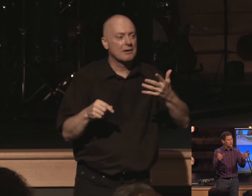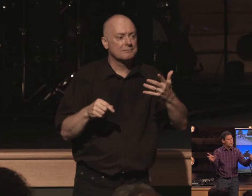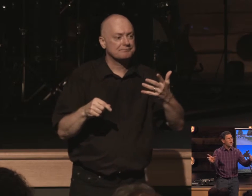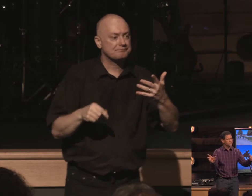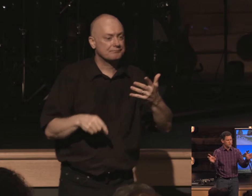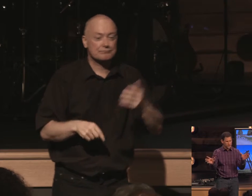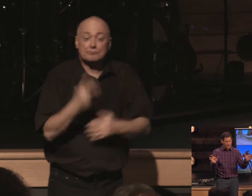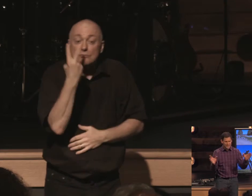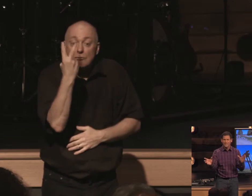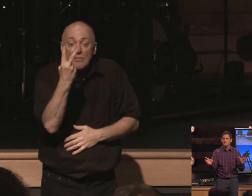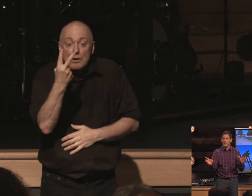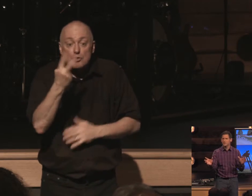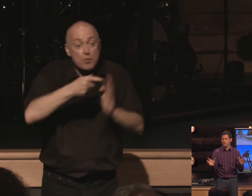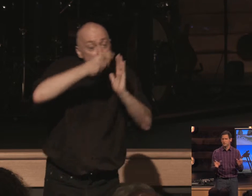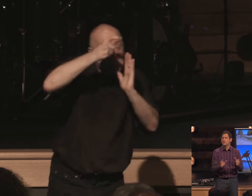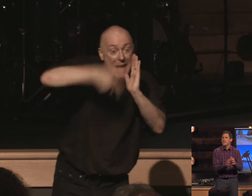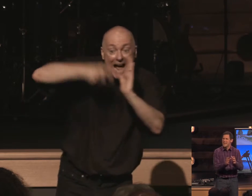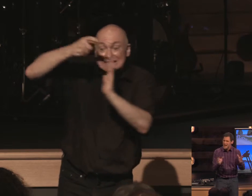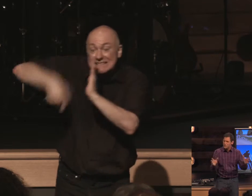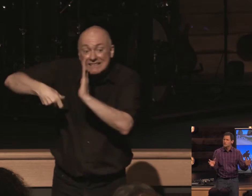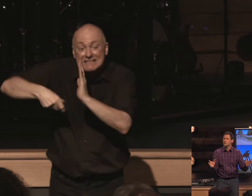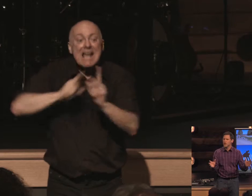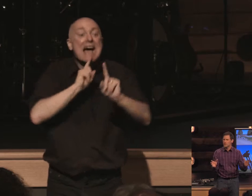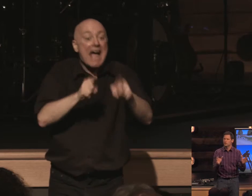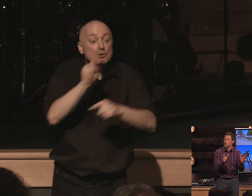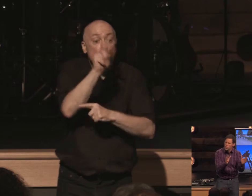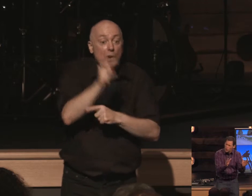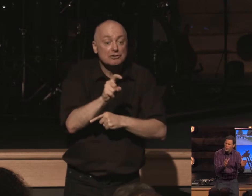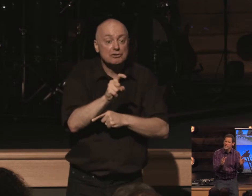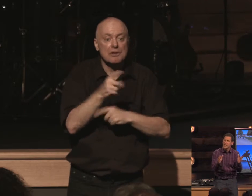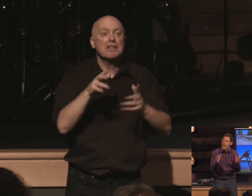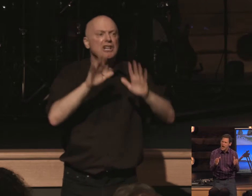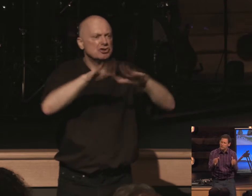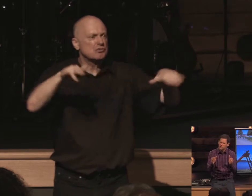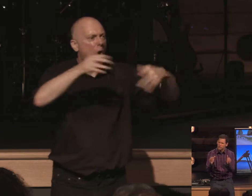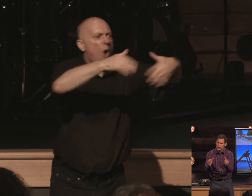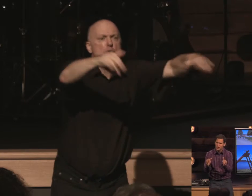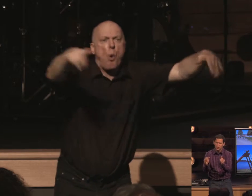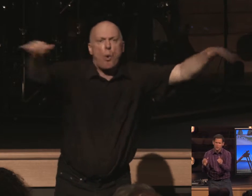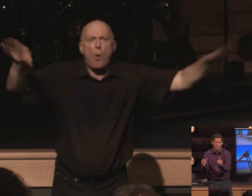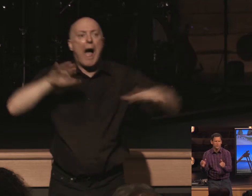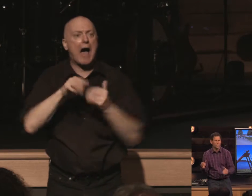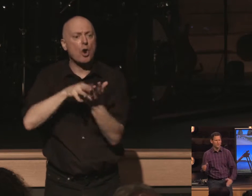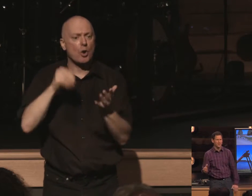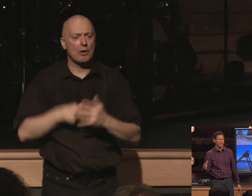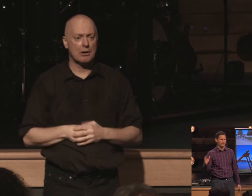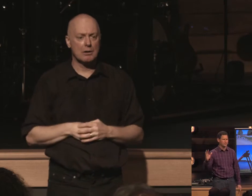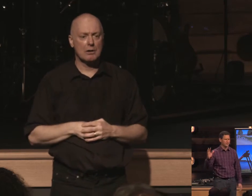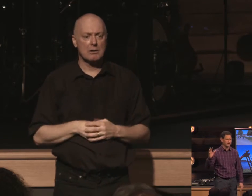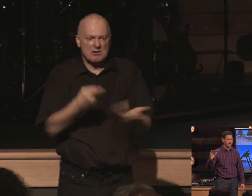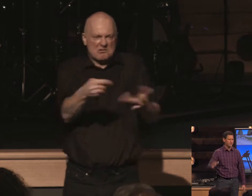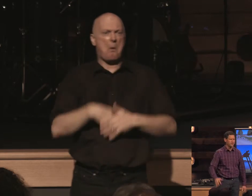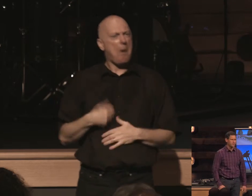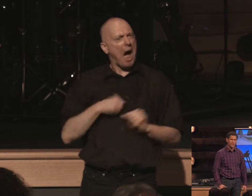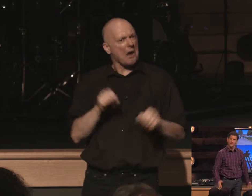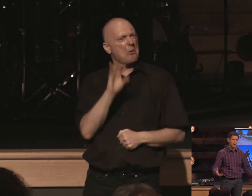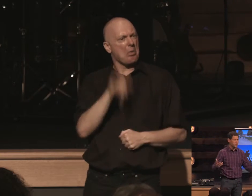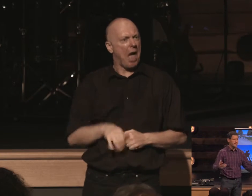two passages take these passages and answer these questions learning how to study the word some of you are like man i could use that right now right well i mean